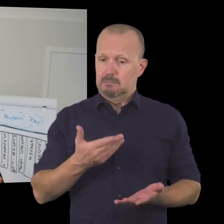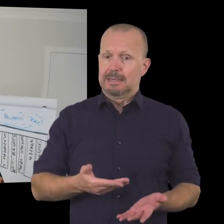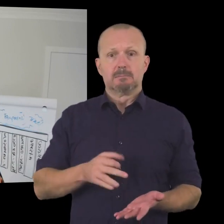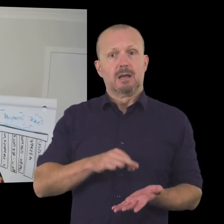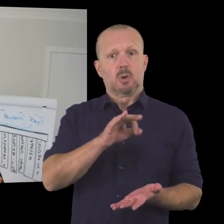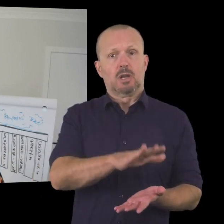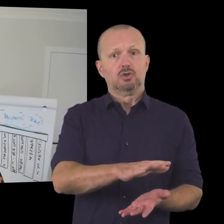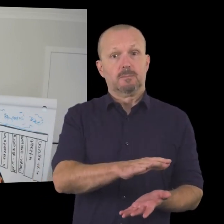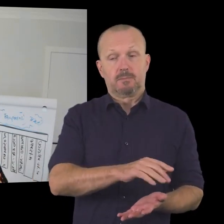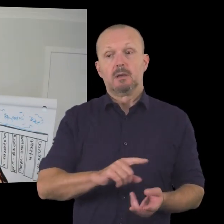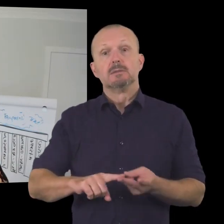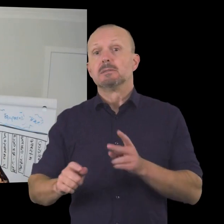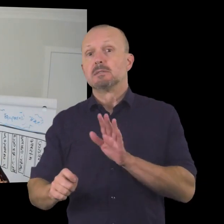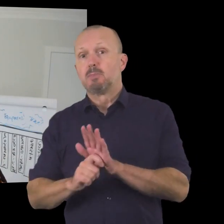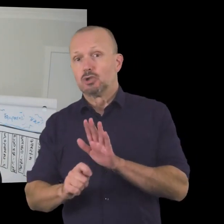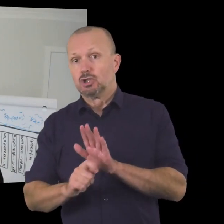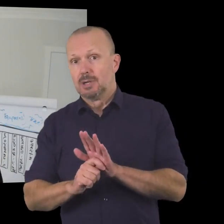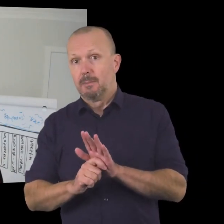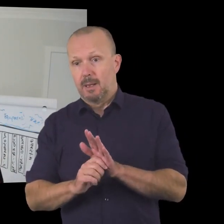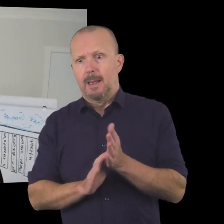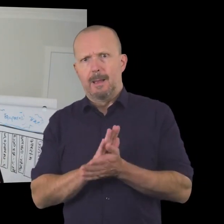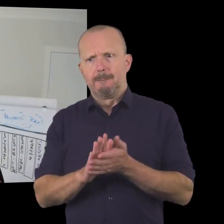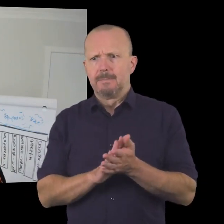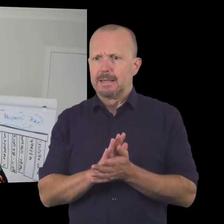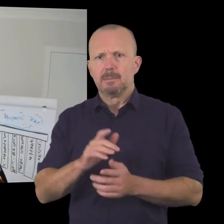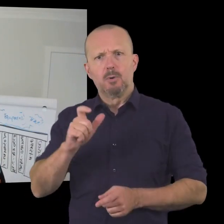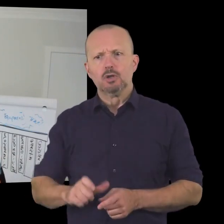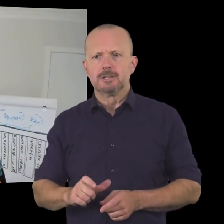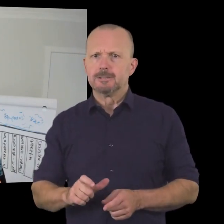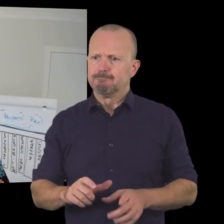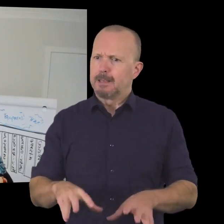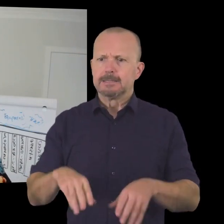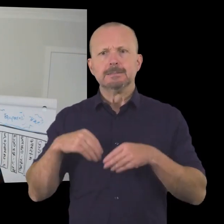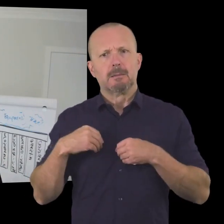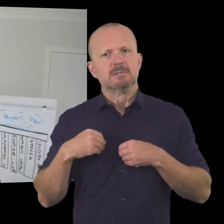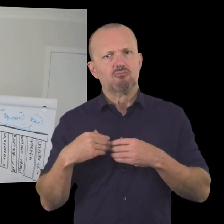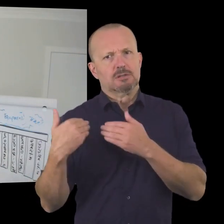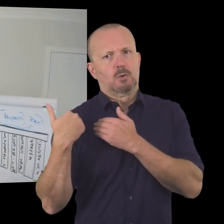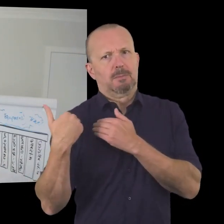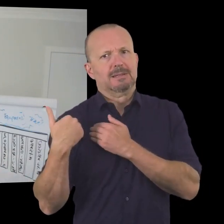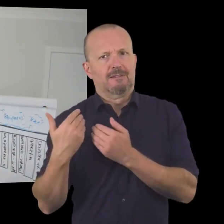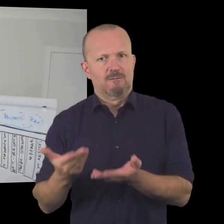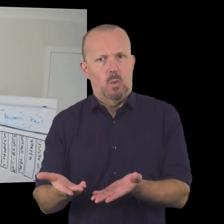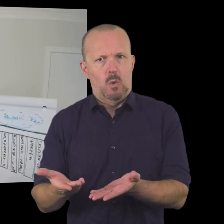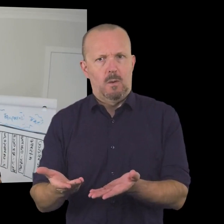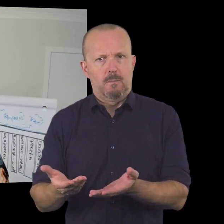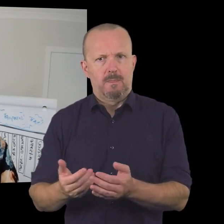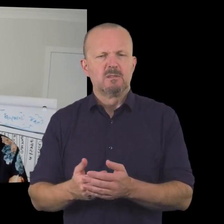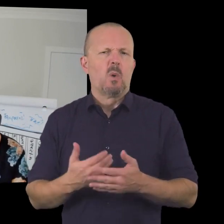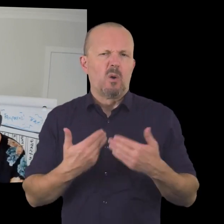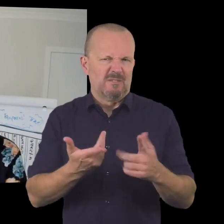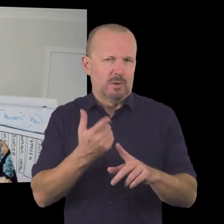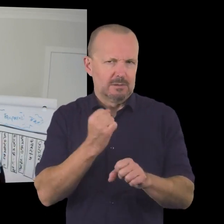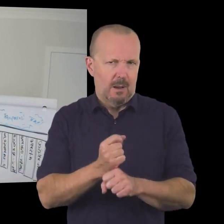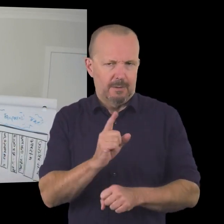uh here's my donation sponsorship is about assuming a level of responsibility for so